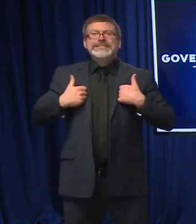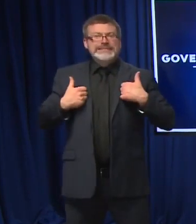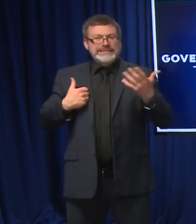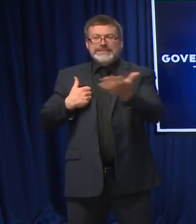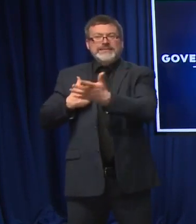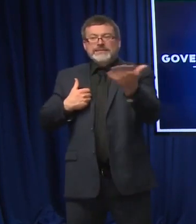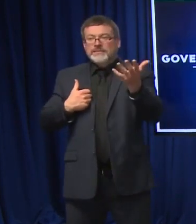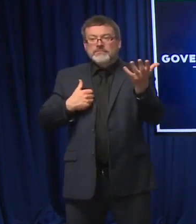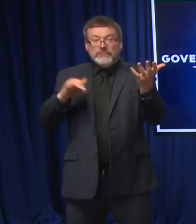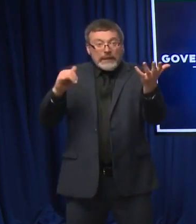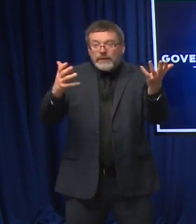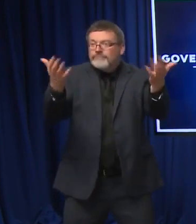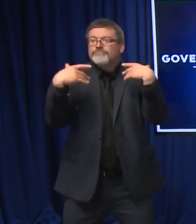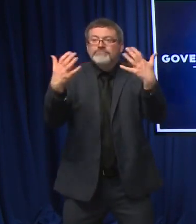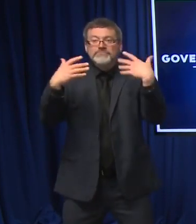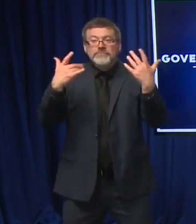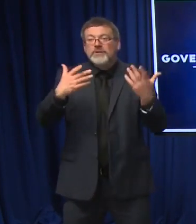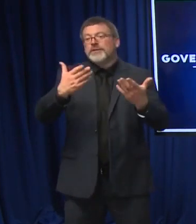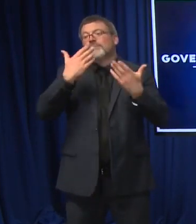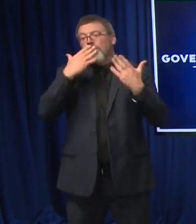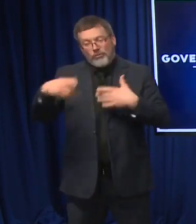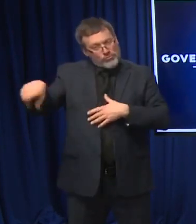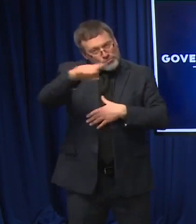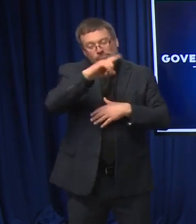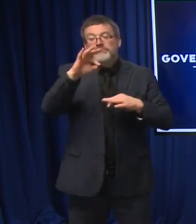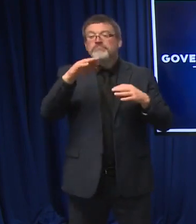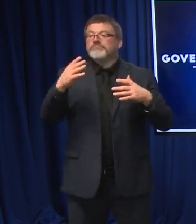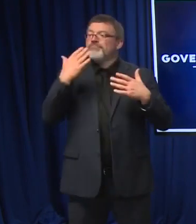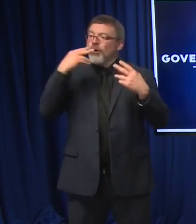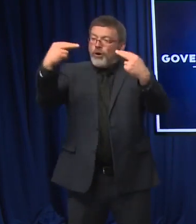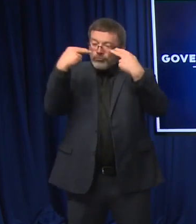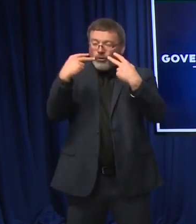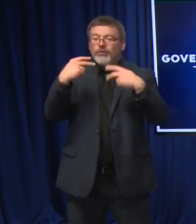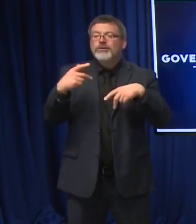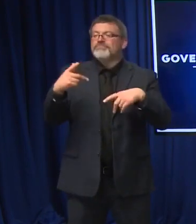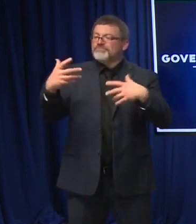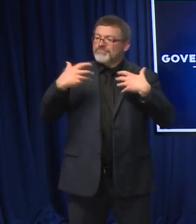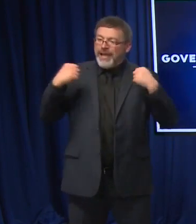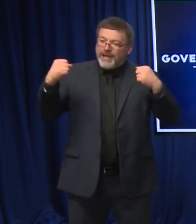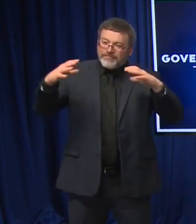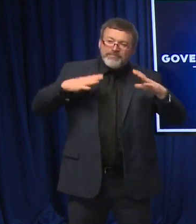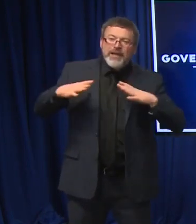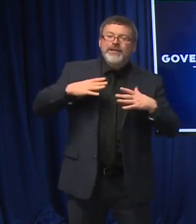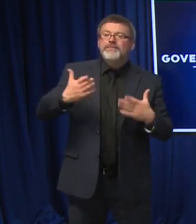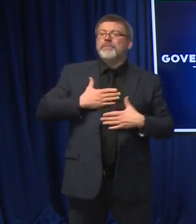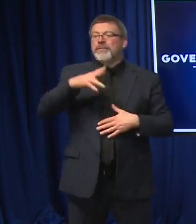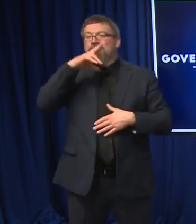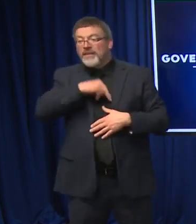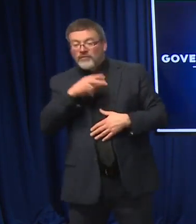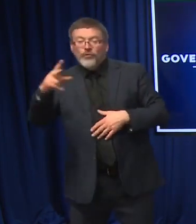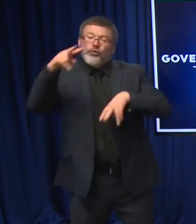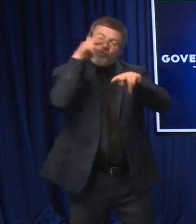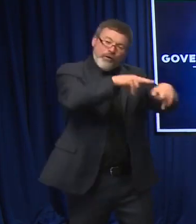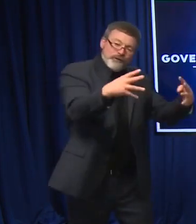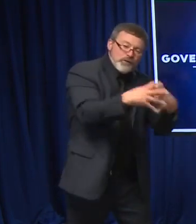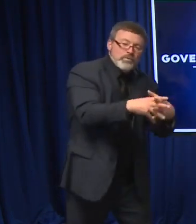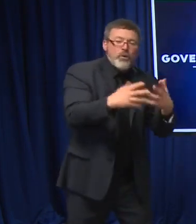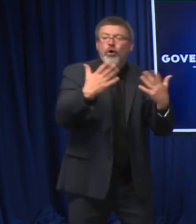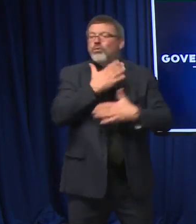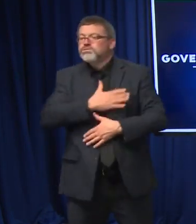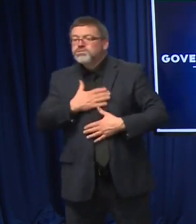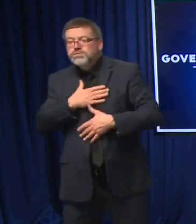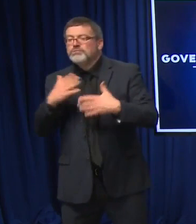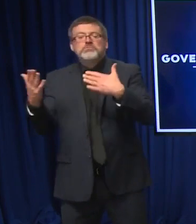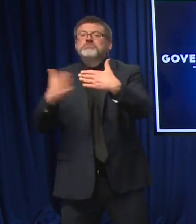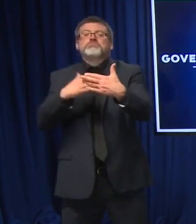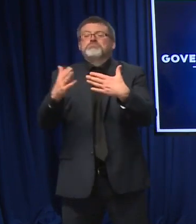We hope everyone has a healthy and safe Thanksgiving. Enjoy the turkey or watching football or just taking a long nap, whatever